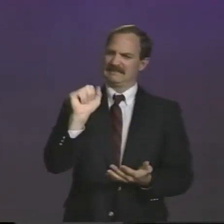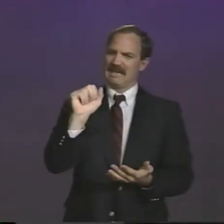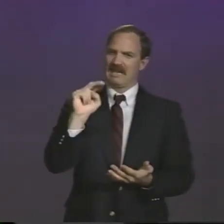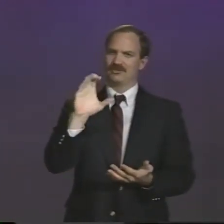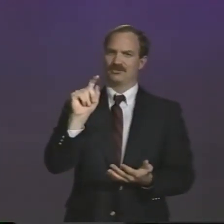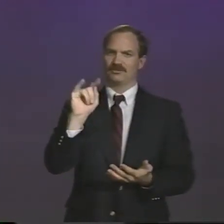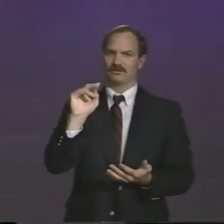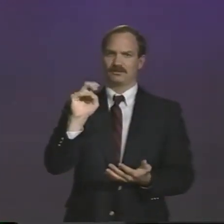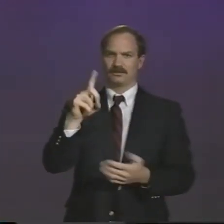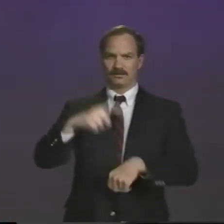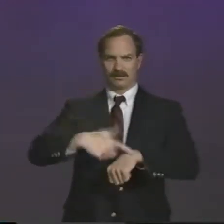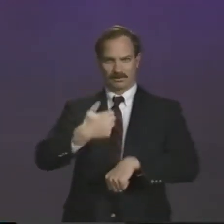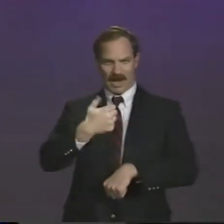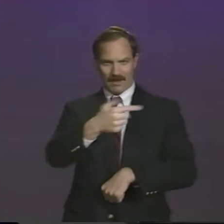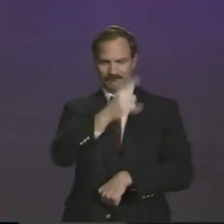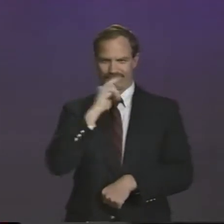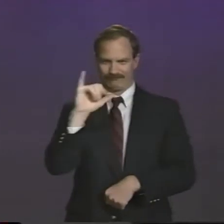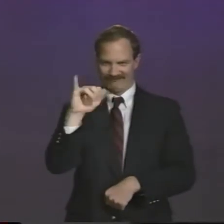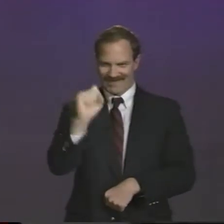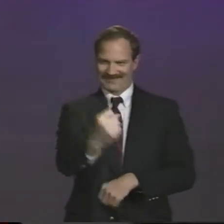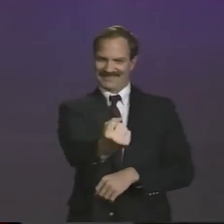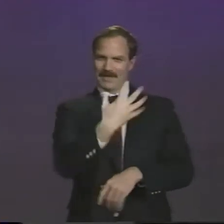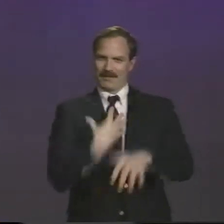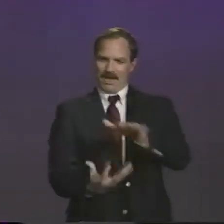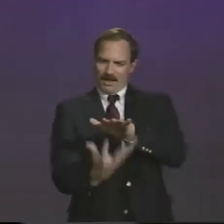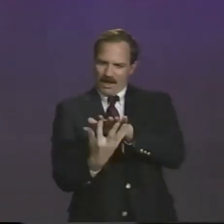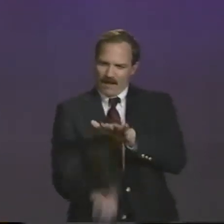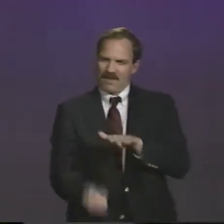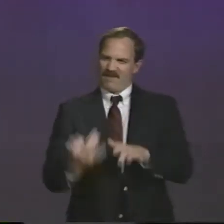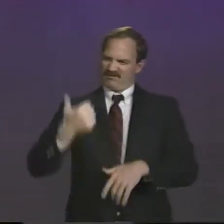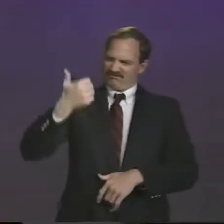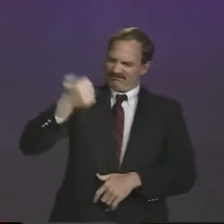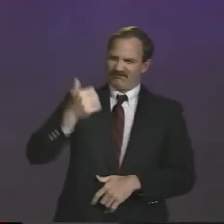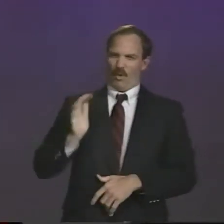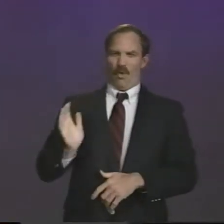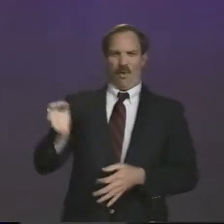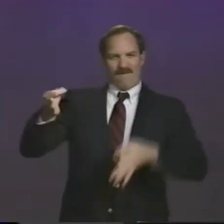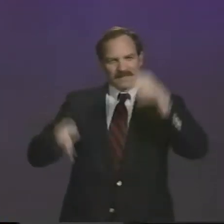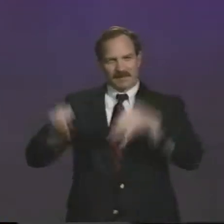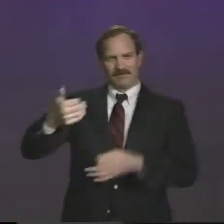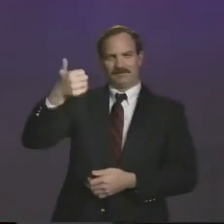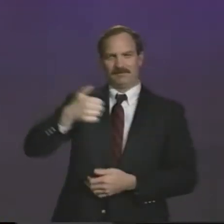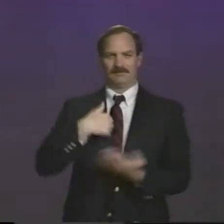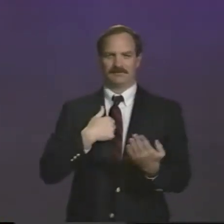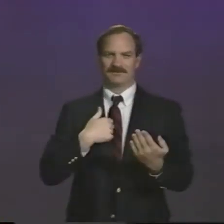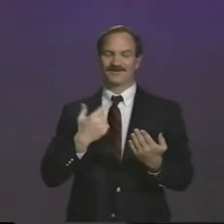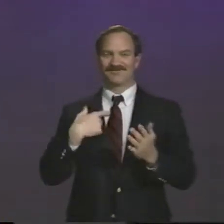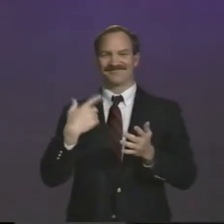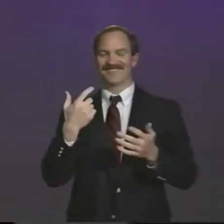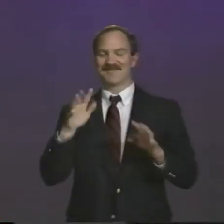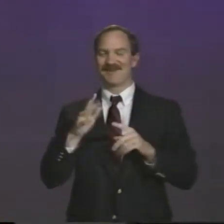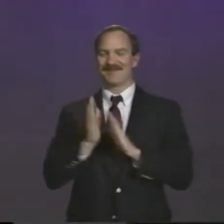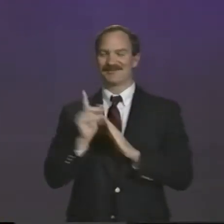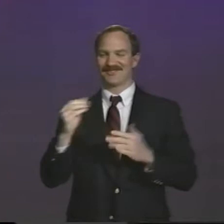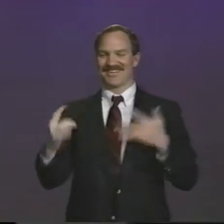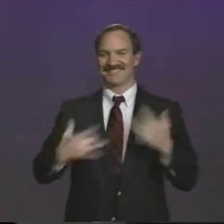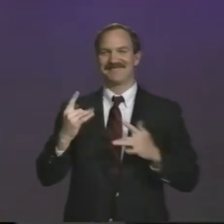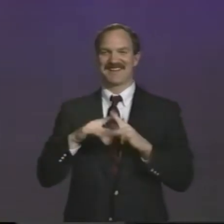skating. And I found this guy who's beating them. And I didn't believe it at first, so I asked him to send me the sanctioned time, the official times. And sure enough, it held true.